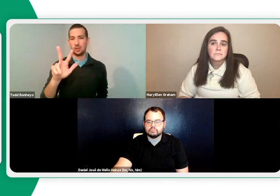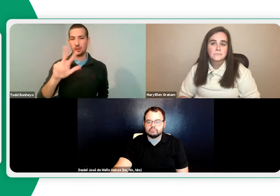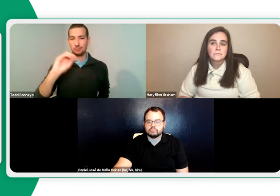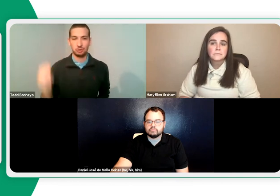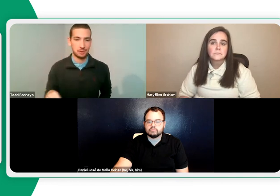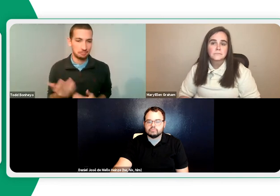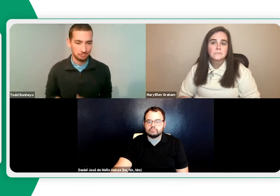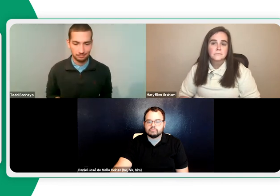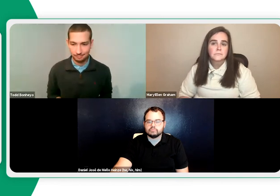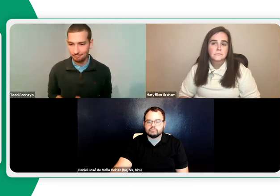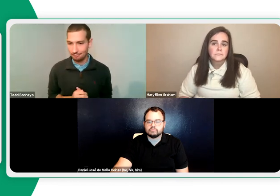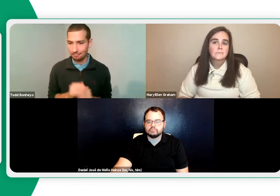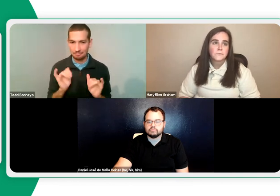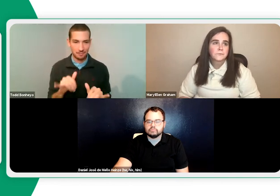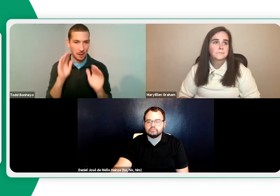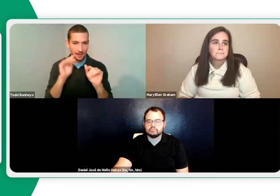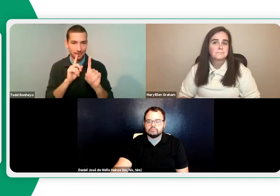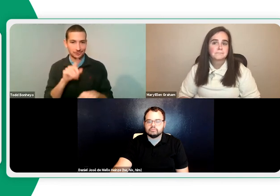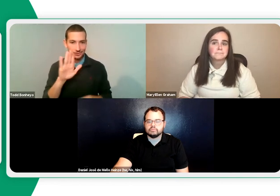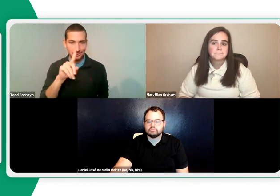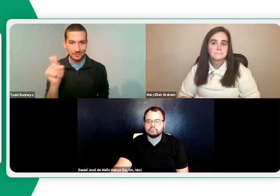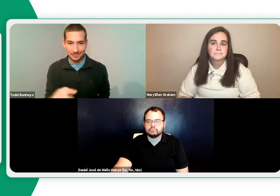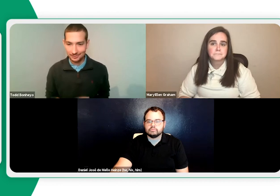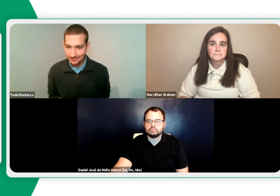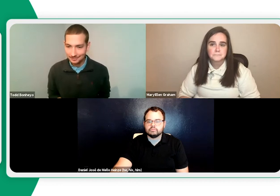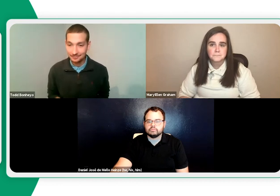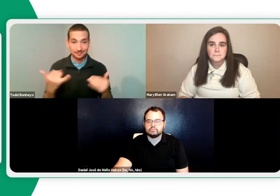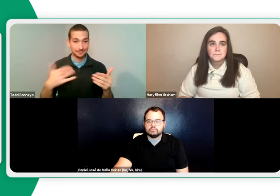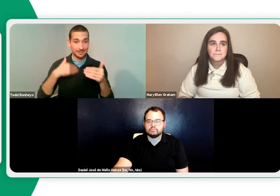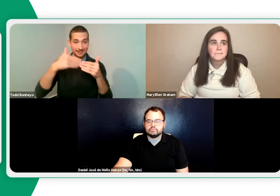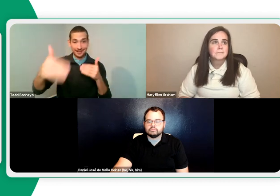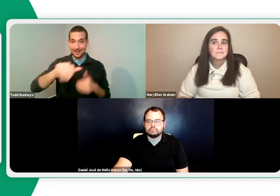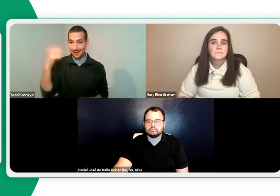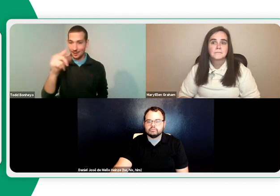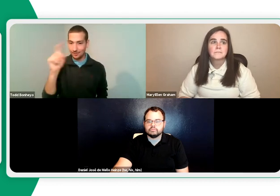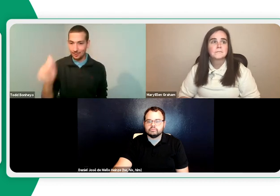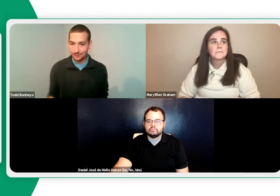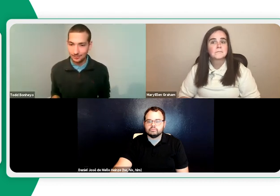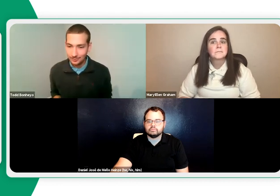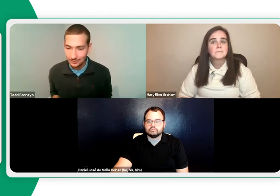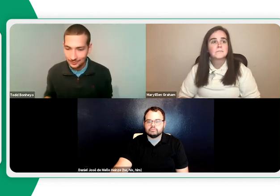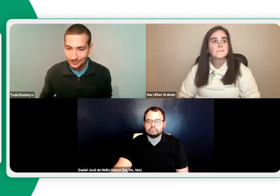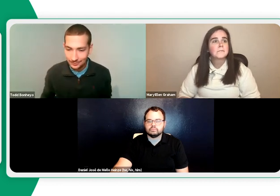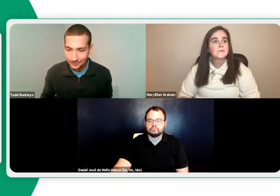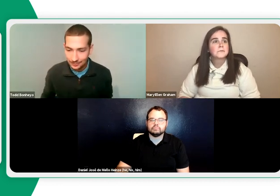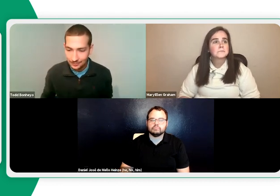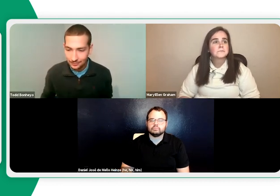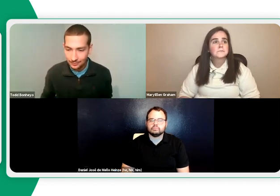generic number. know that students that are engaged in learning are doing it. 93% of them are doing it via distance. So I hope that